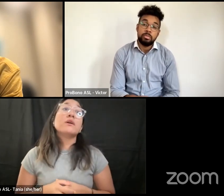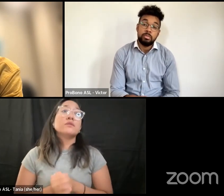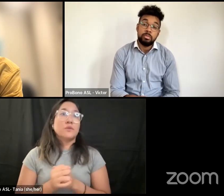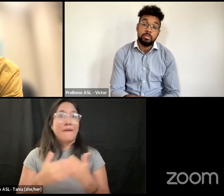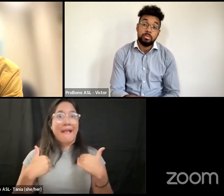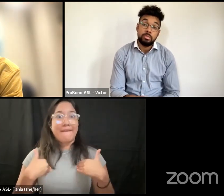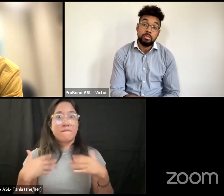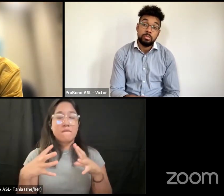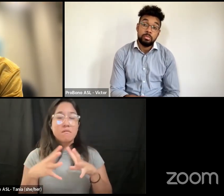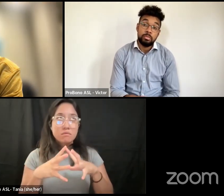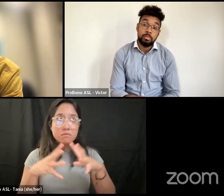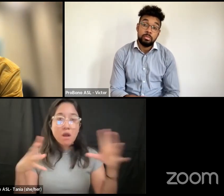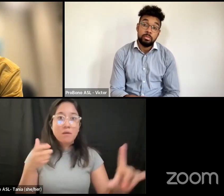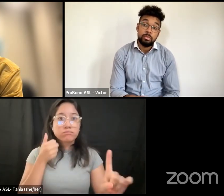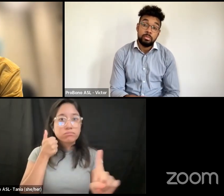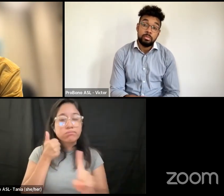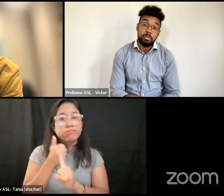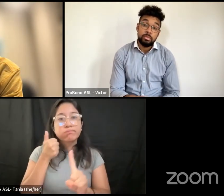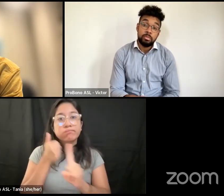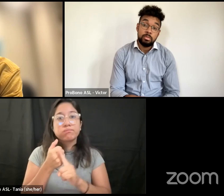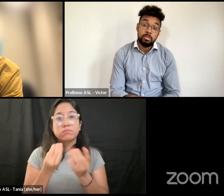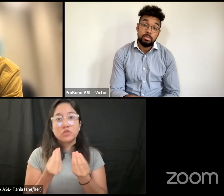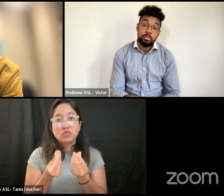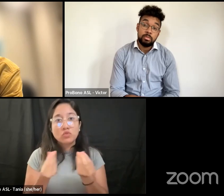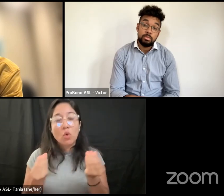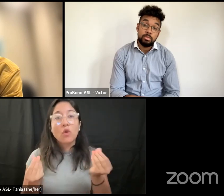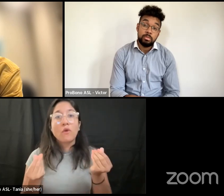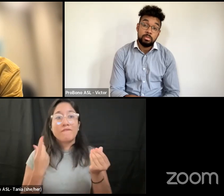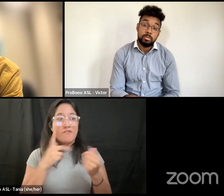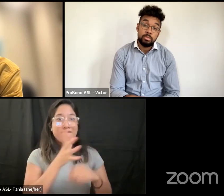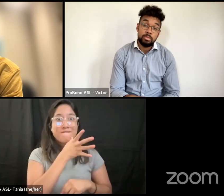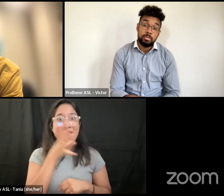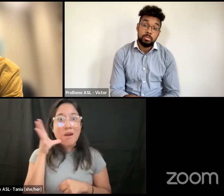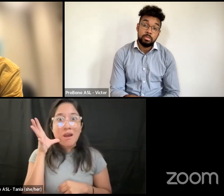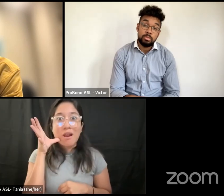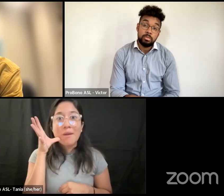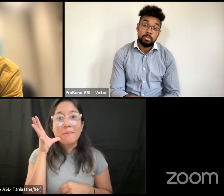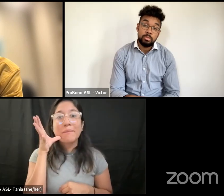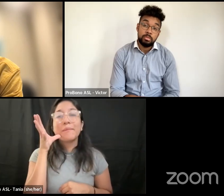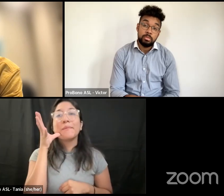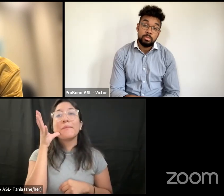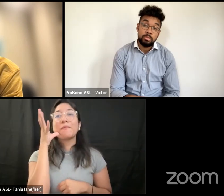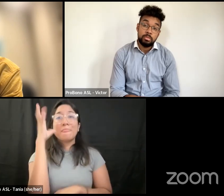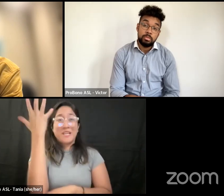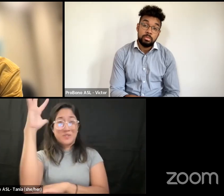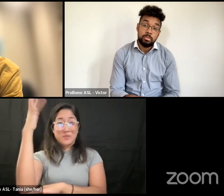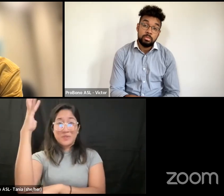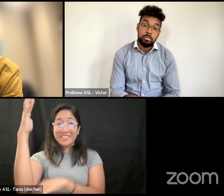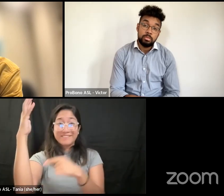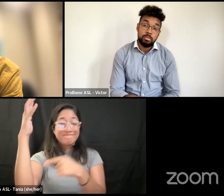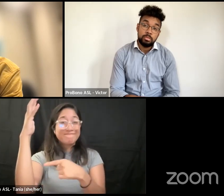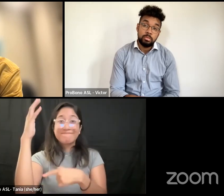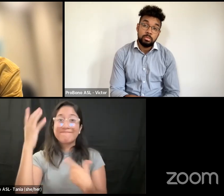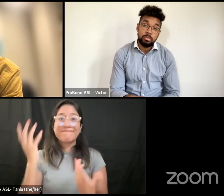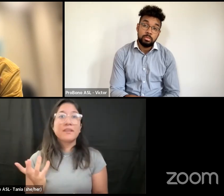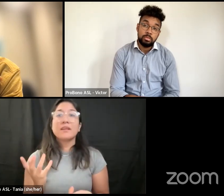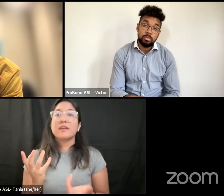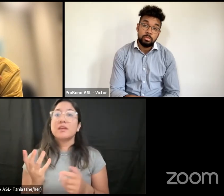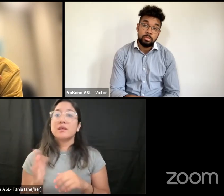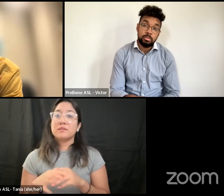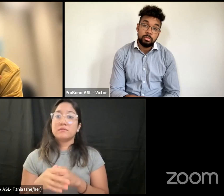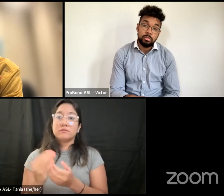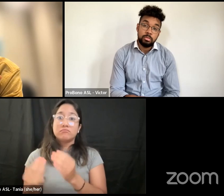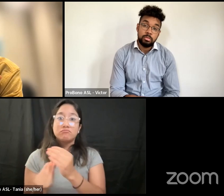the soil that we use to farm on the trees that i even planted you're asked to put in